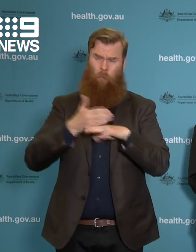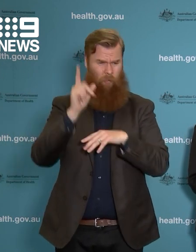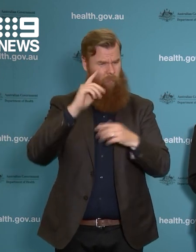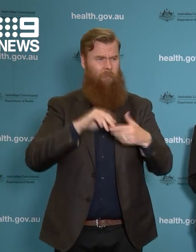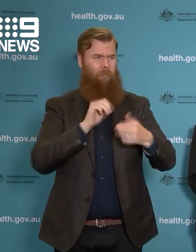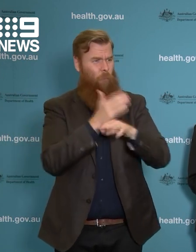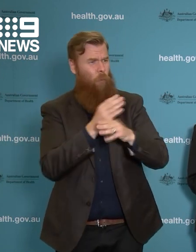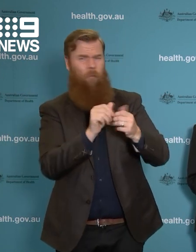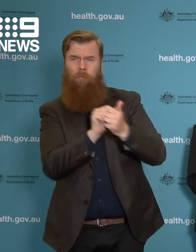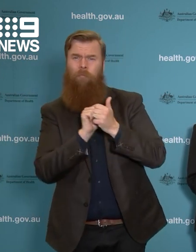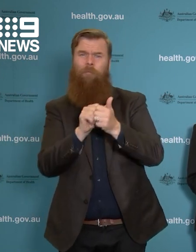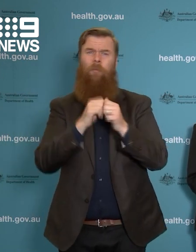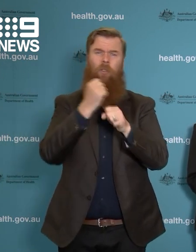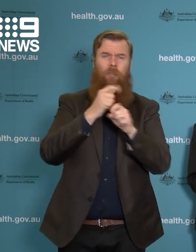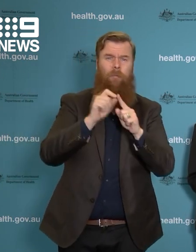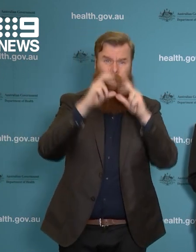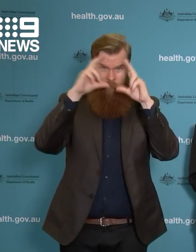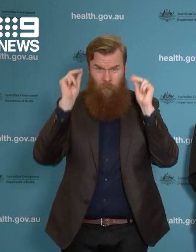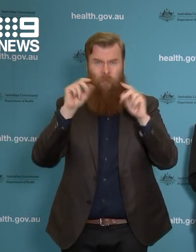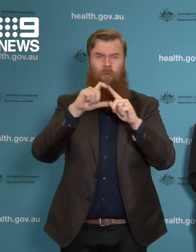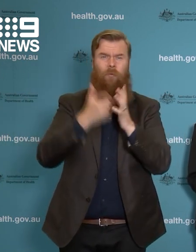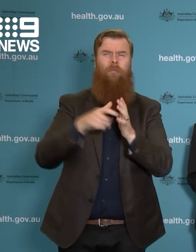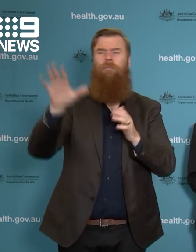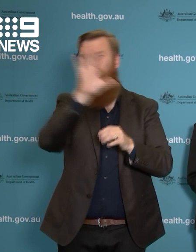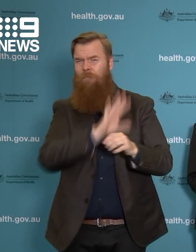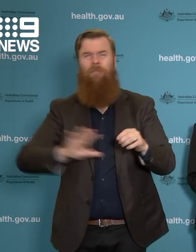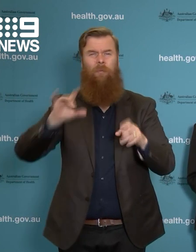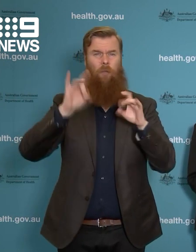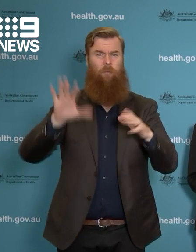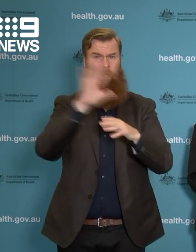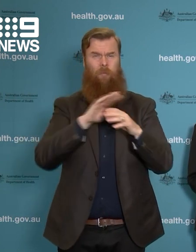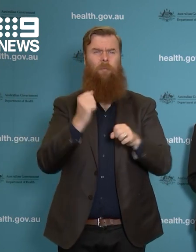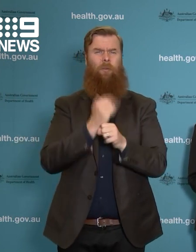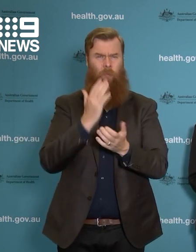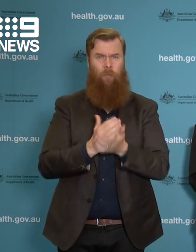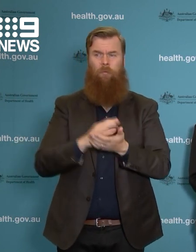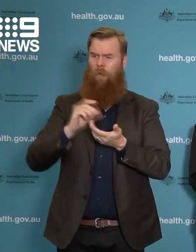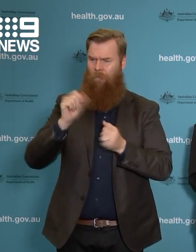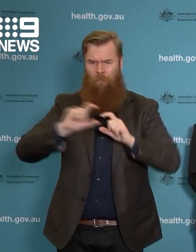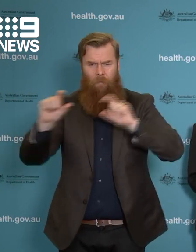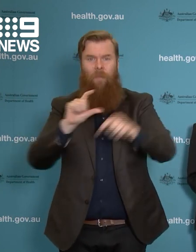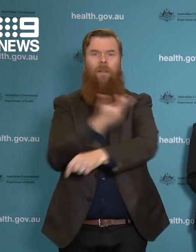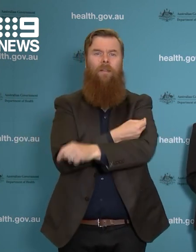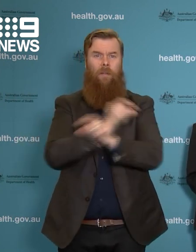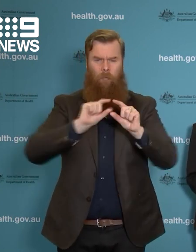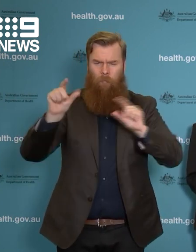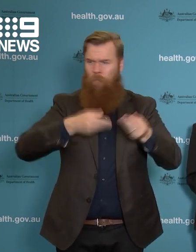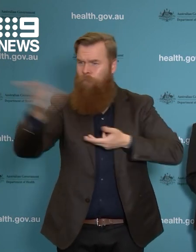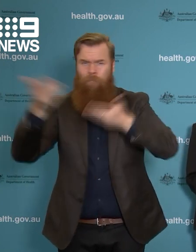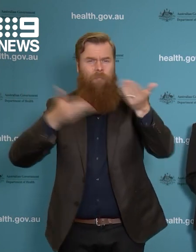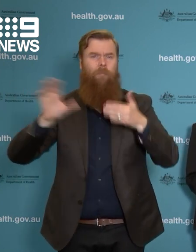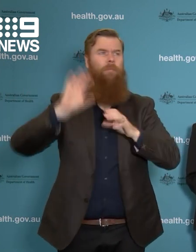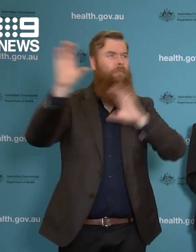the states and territories to ensure that there is the appropriate distribution to make sure that we can meet demand as people become eligible.